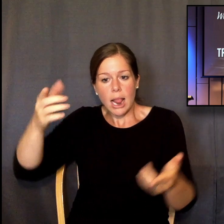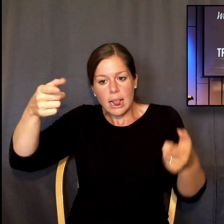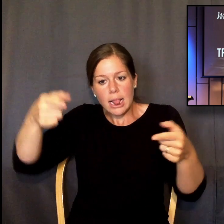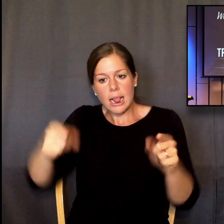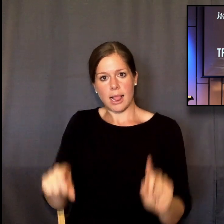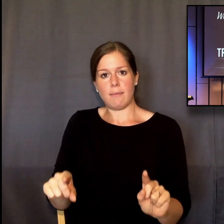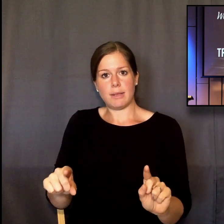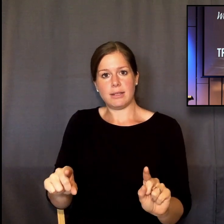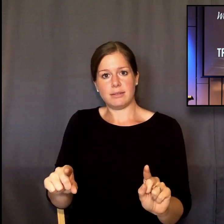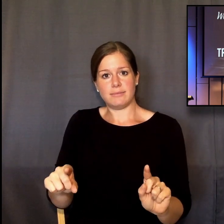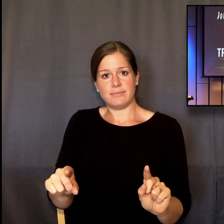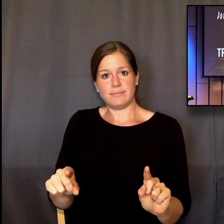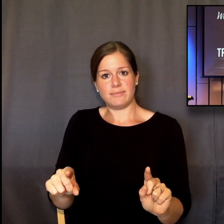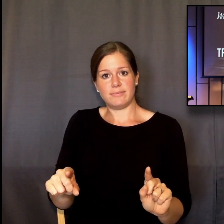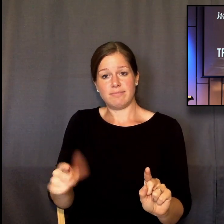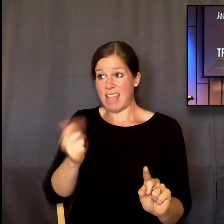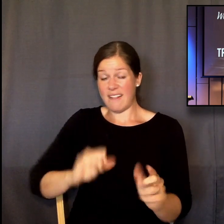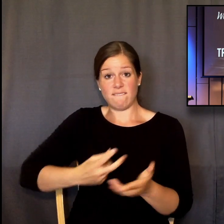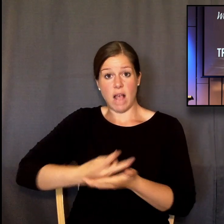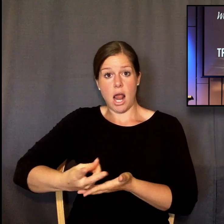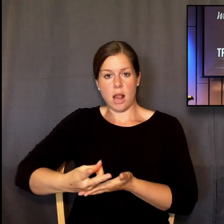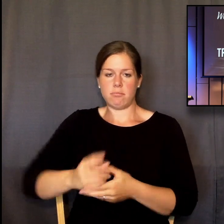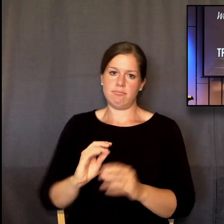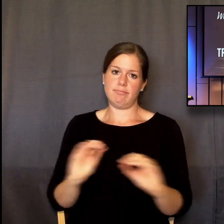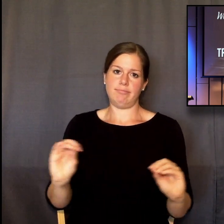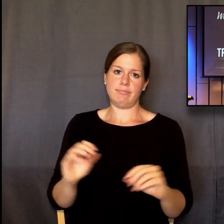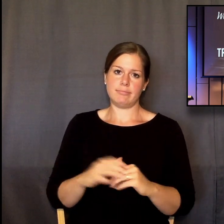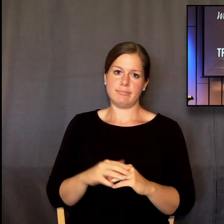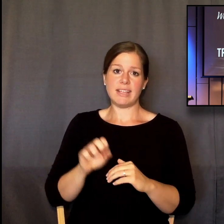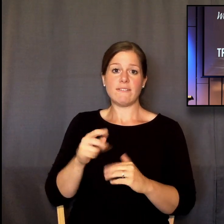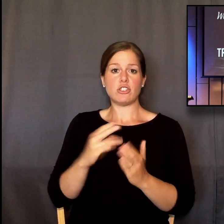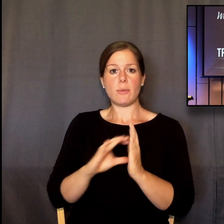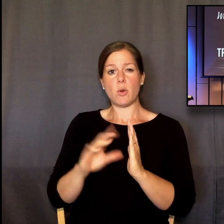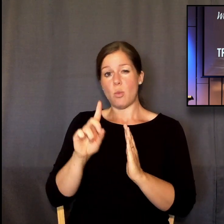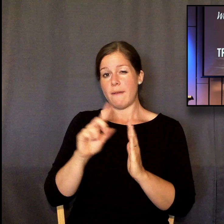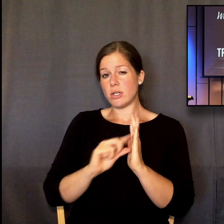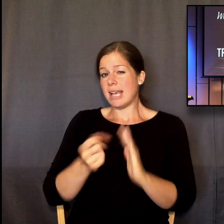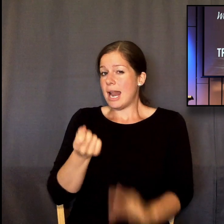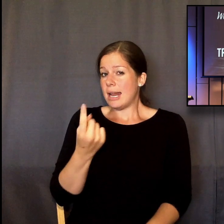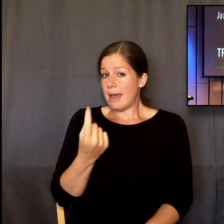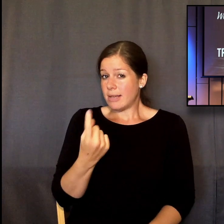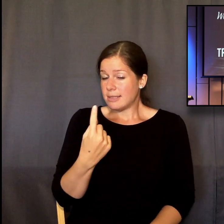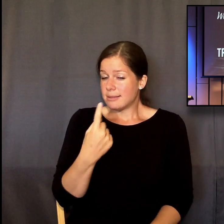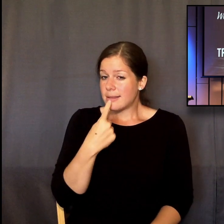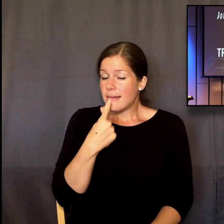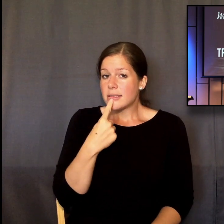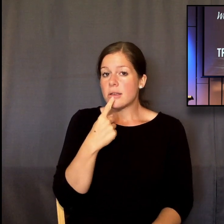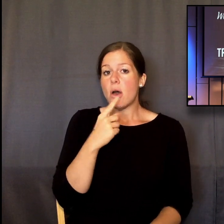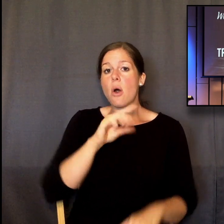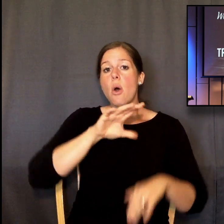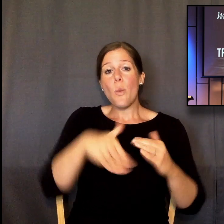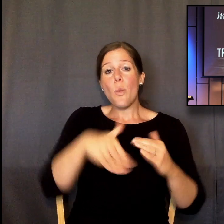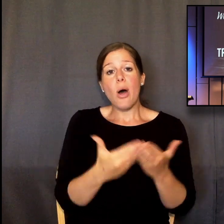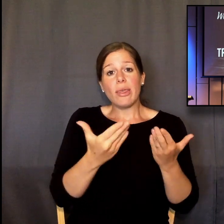all of his desires. Not one of them will fail. And Ephesians 1 11 says all things, everything